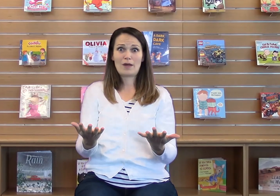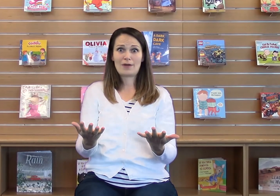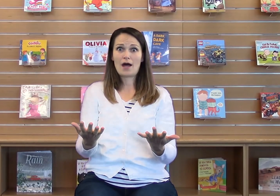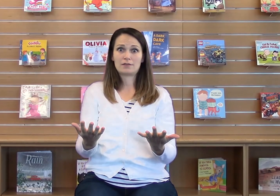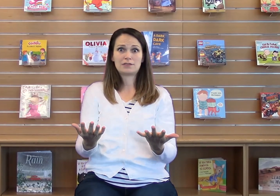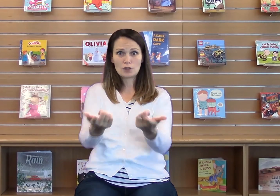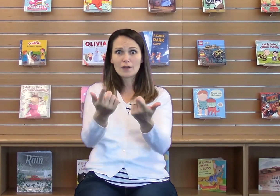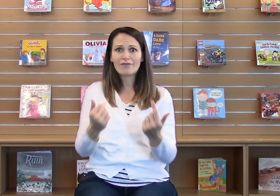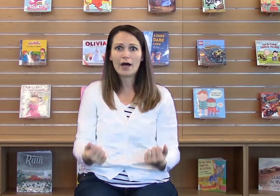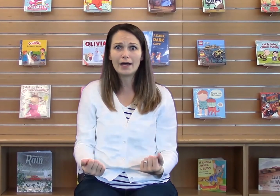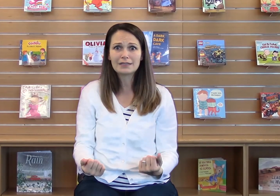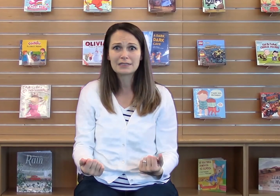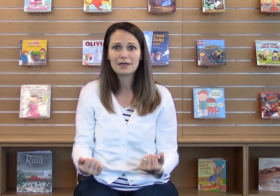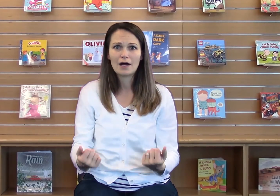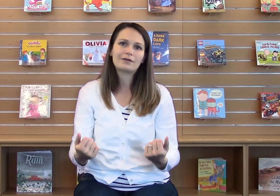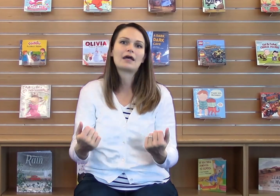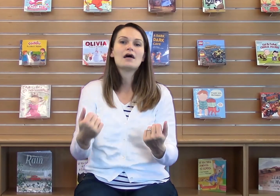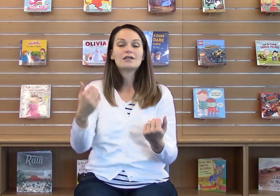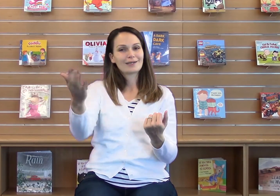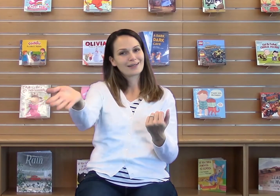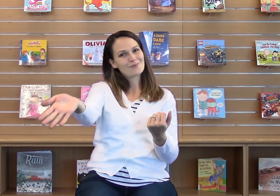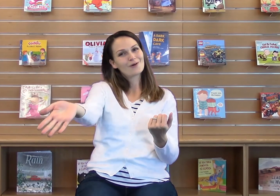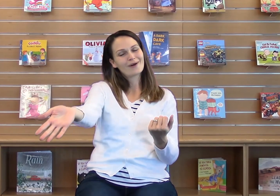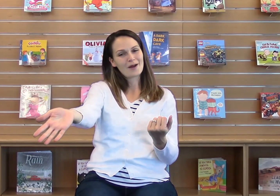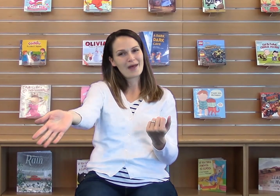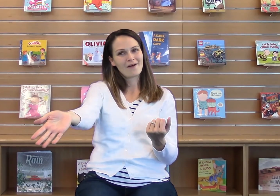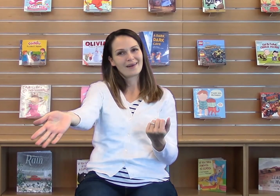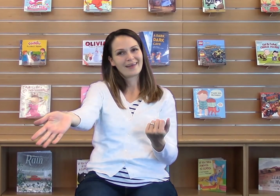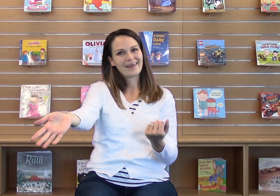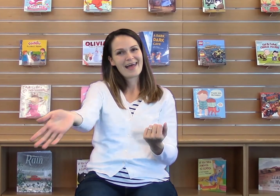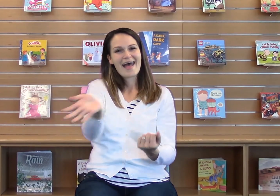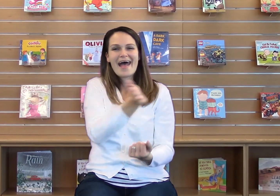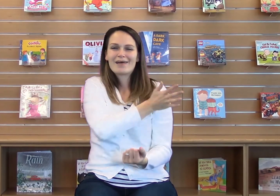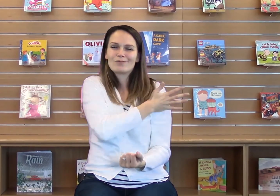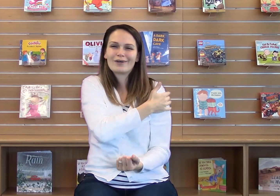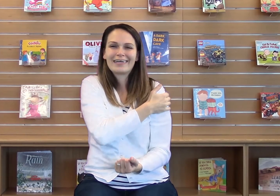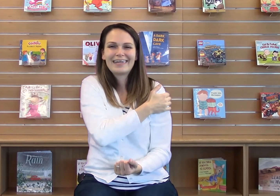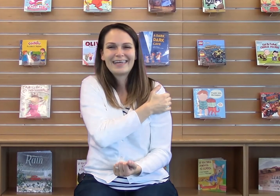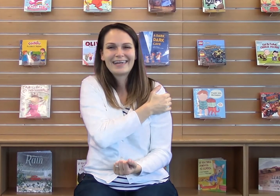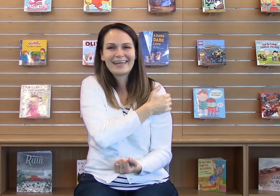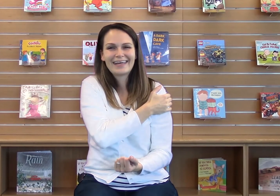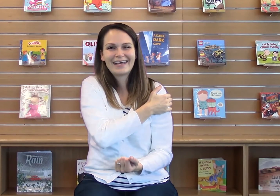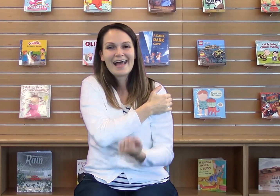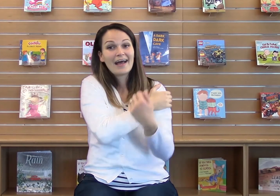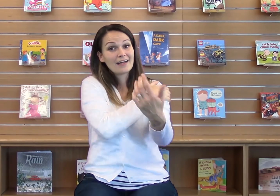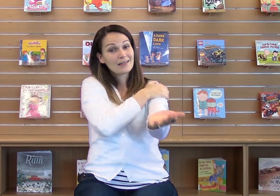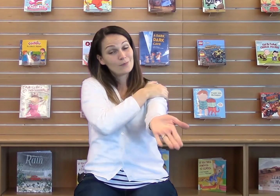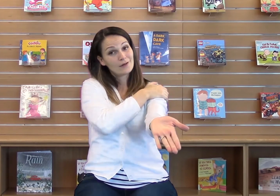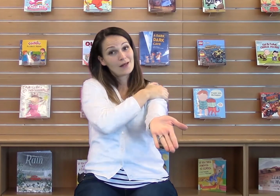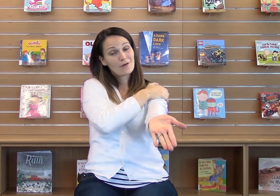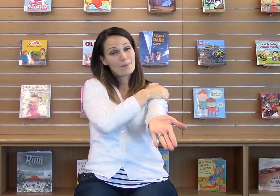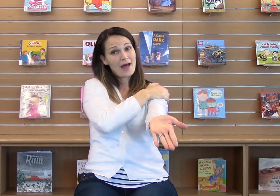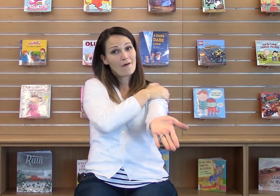baby hugs. Do you love hugs? Okay, so can you put one arm out? And bring it in. And can you put another arm out?